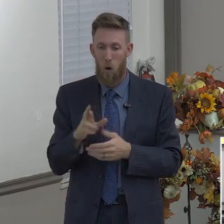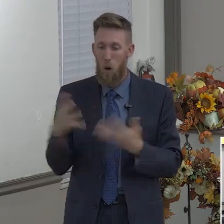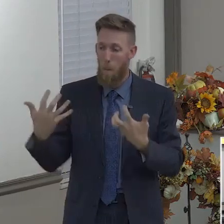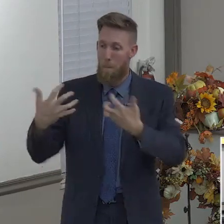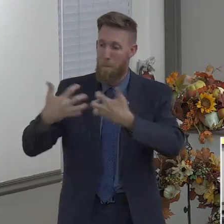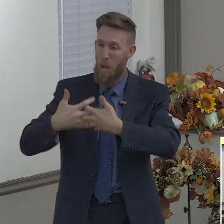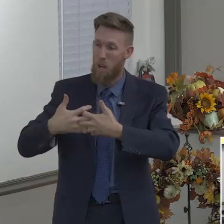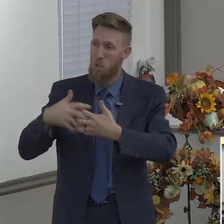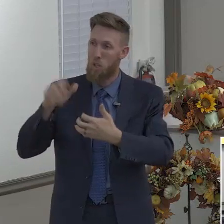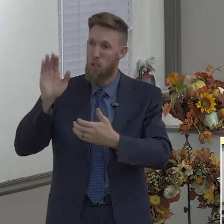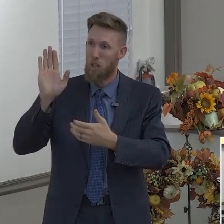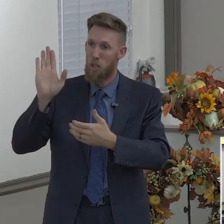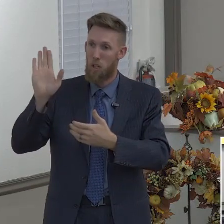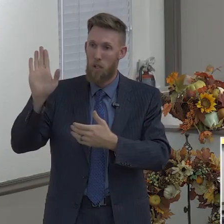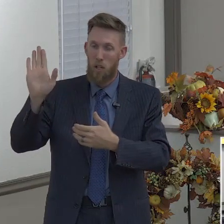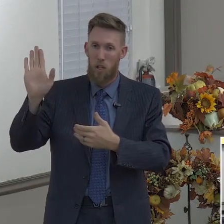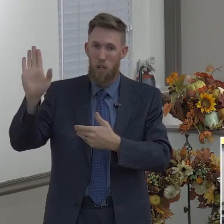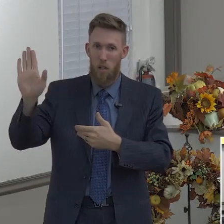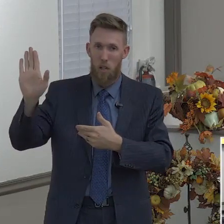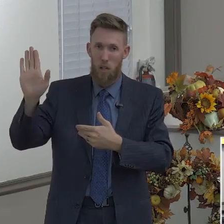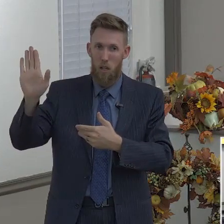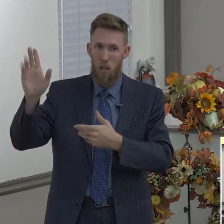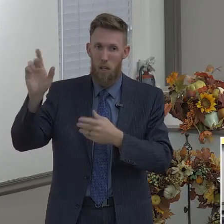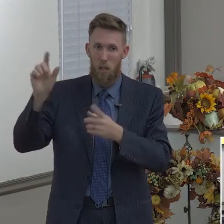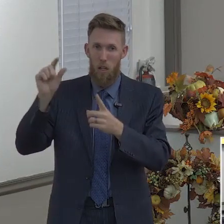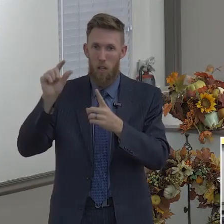to the laws of God.